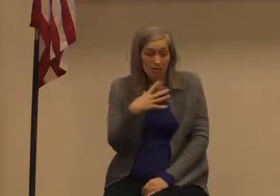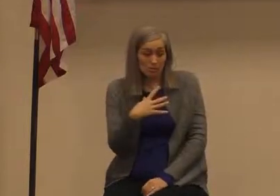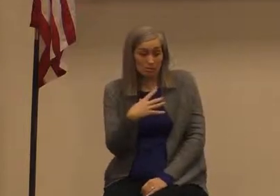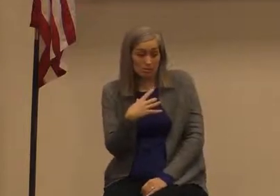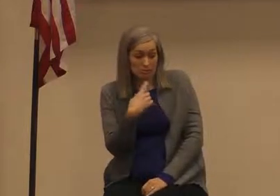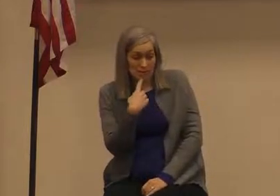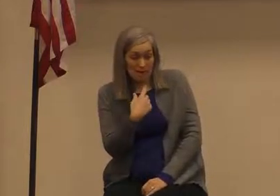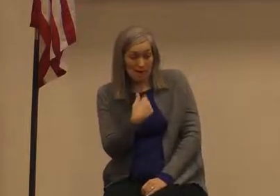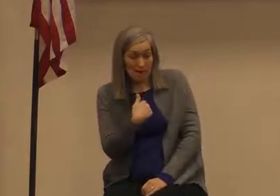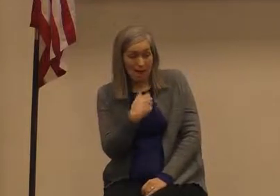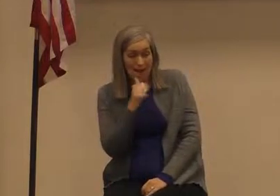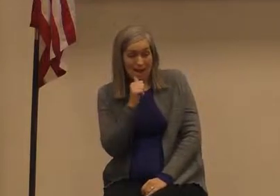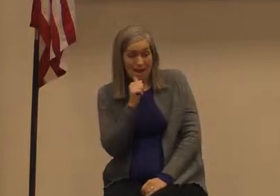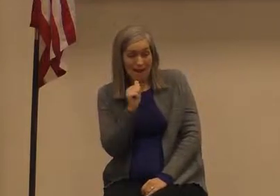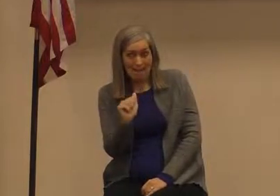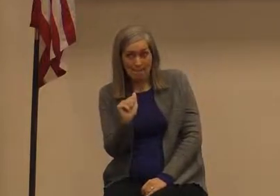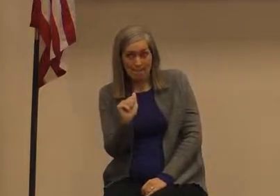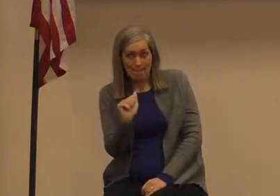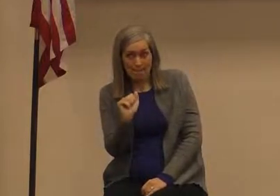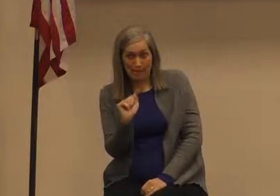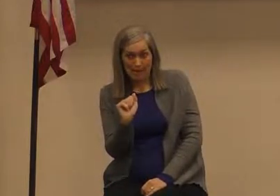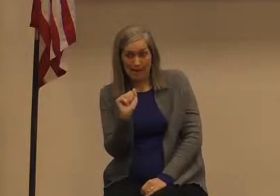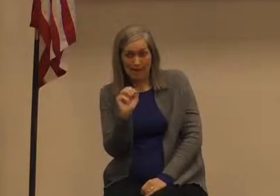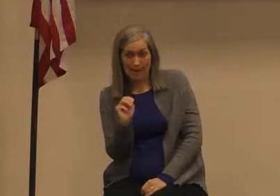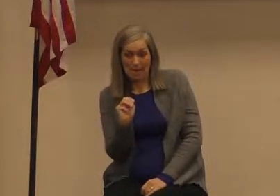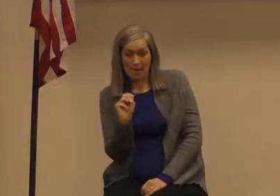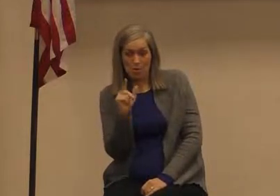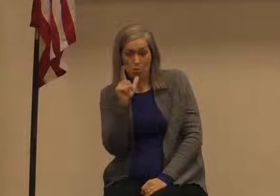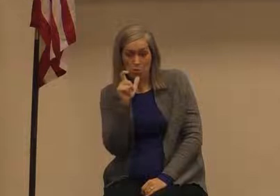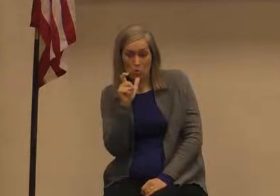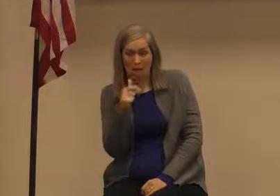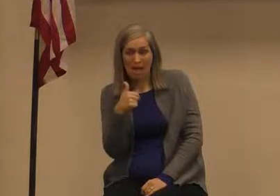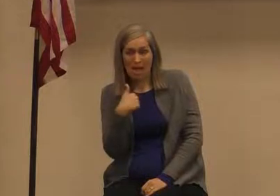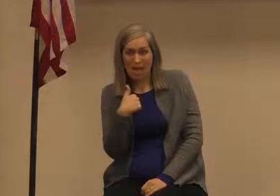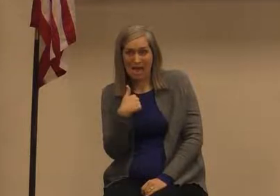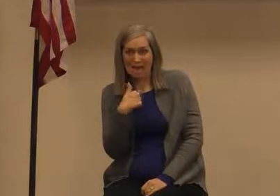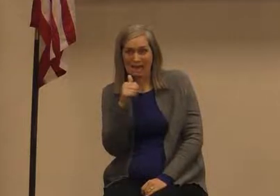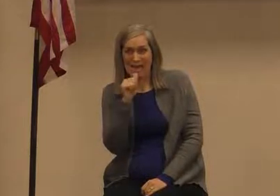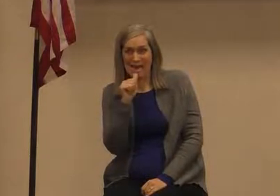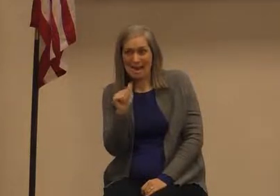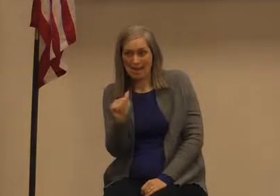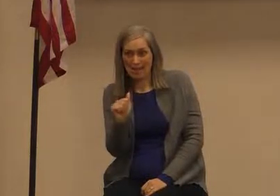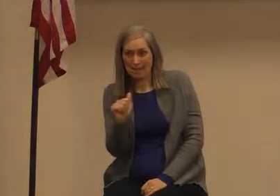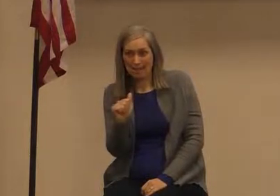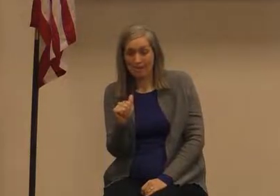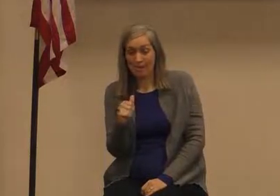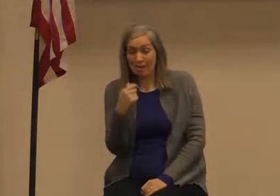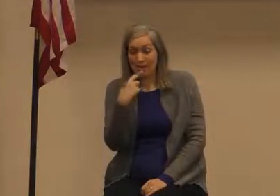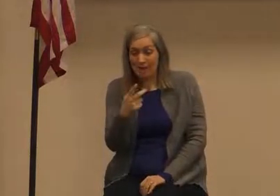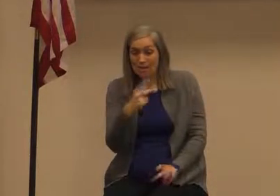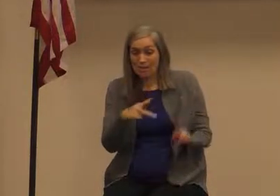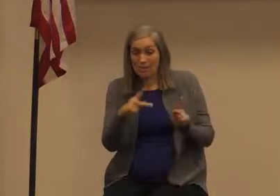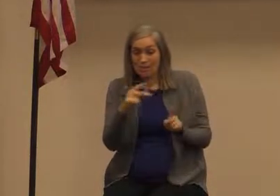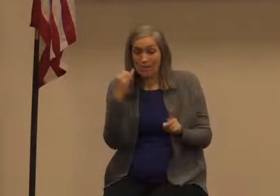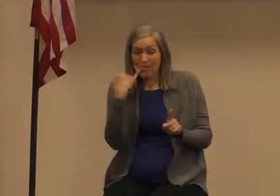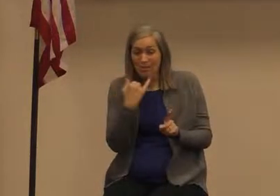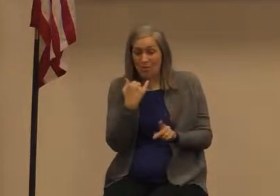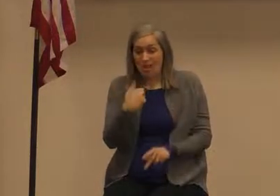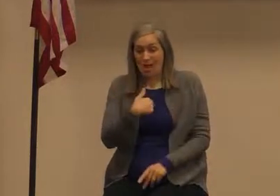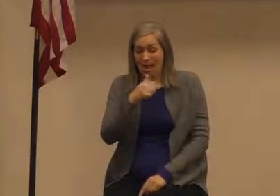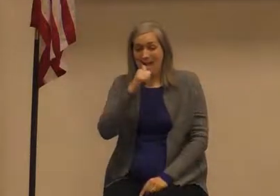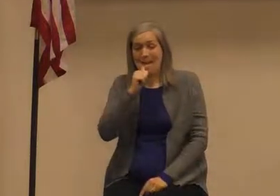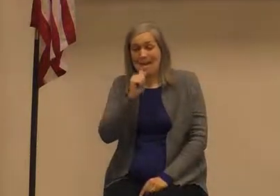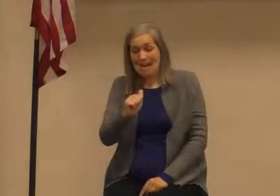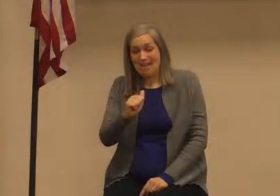I am who I am and he said say this to the people of Israel I am has sent me to you